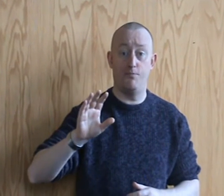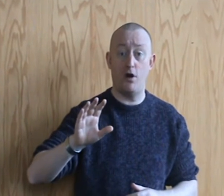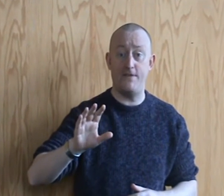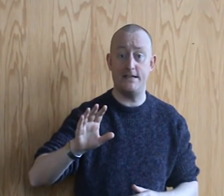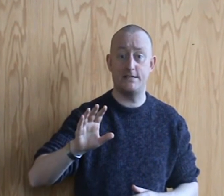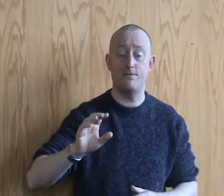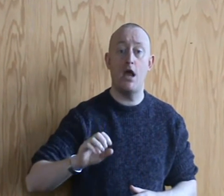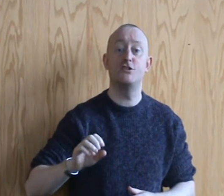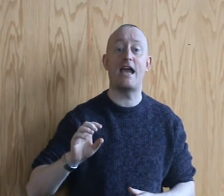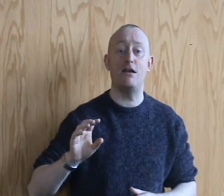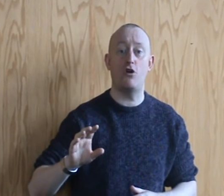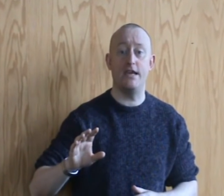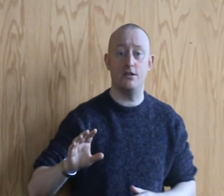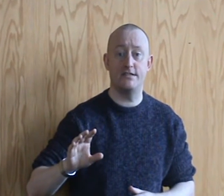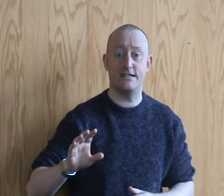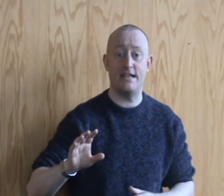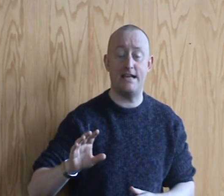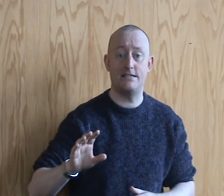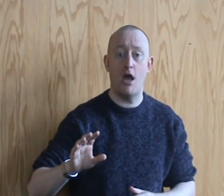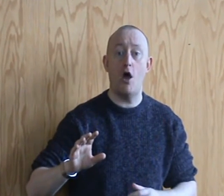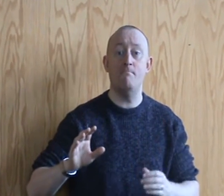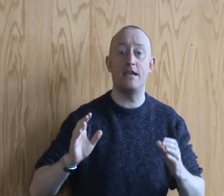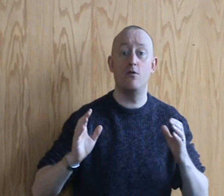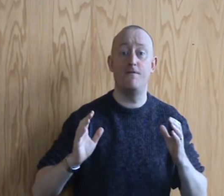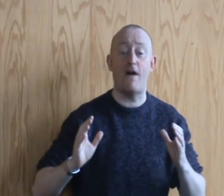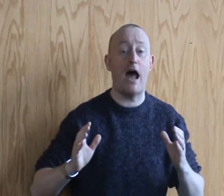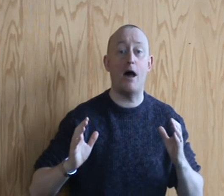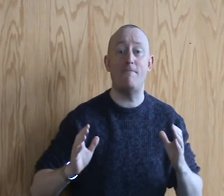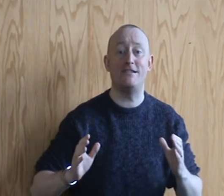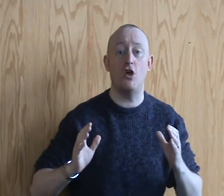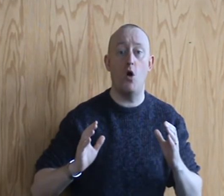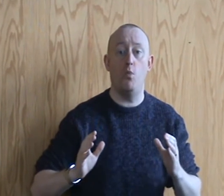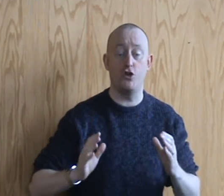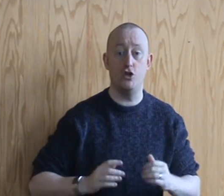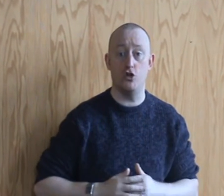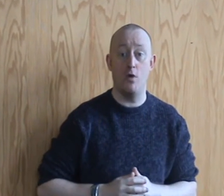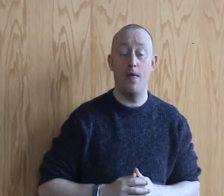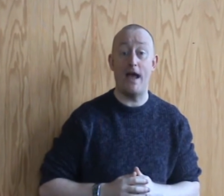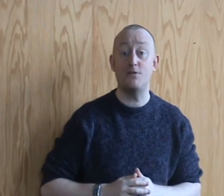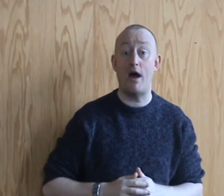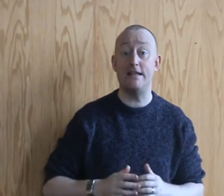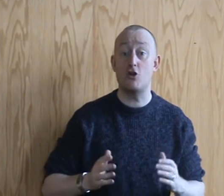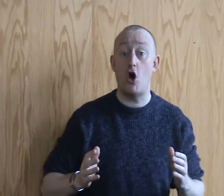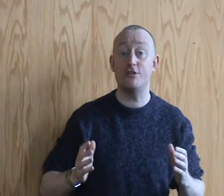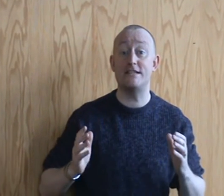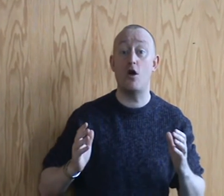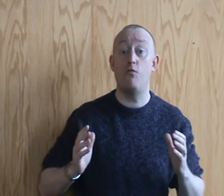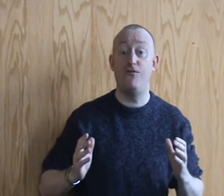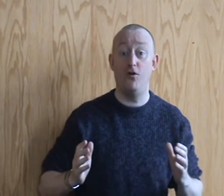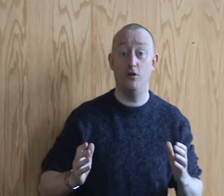profits skyrocket your success and make you far better at what you do that is why this course has a full